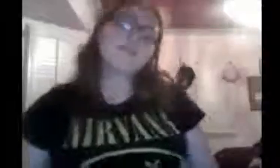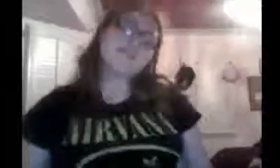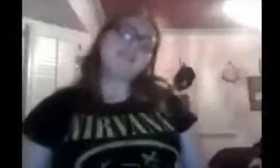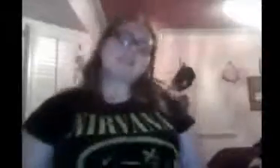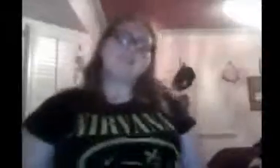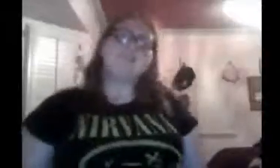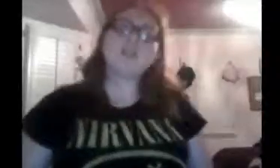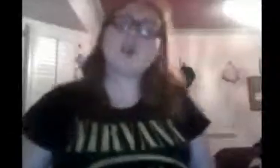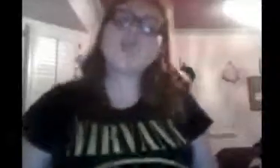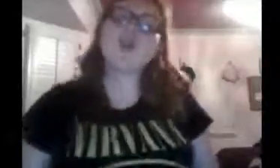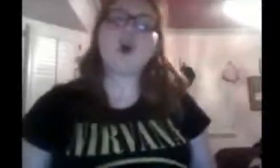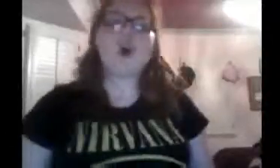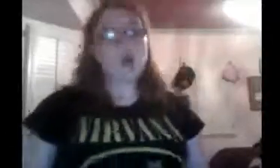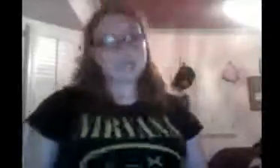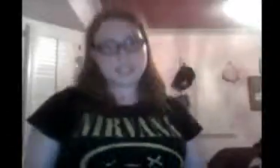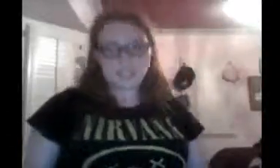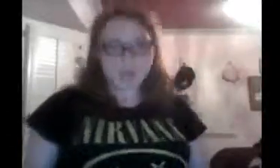But, still, wouldn't that be awesome?